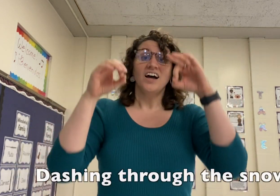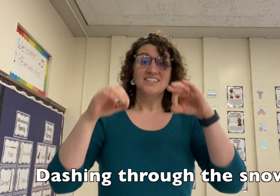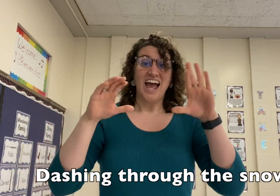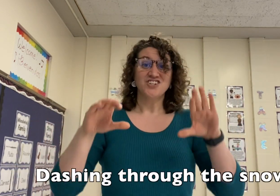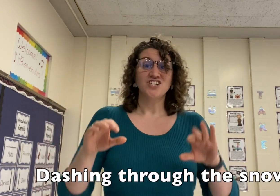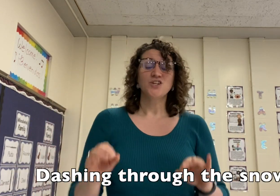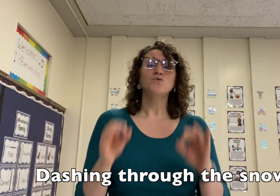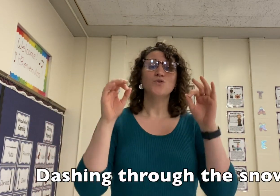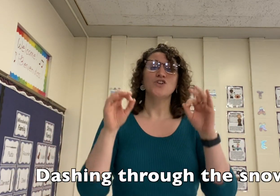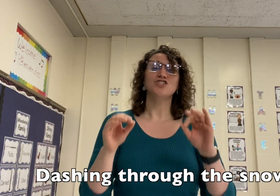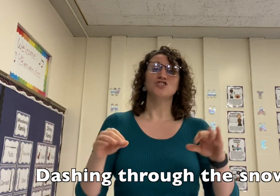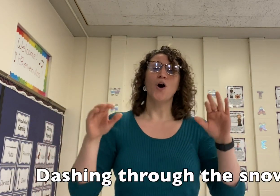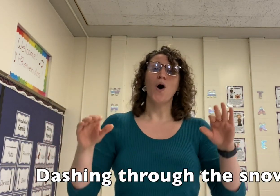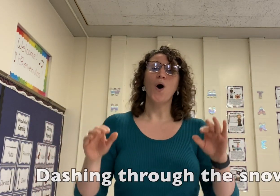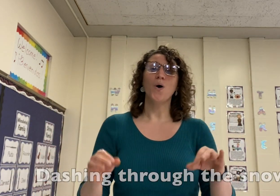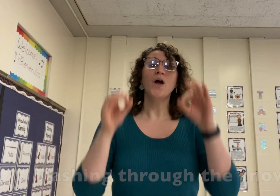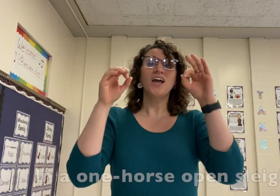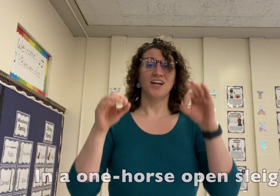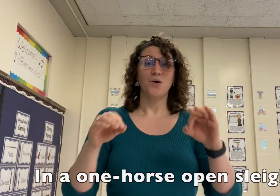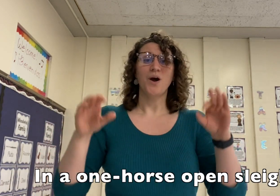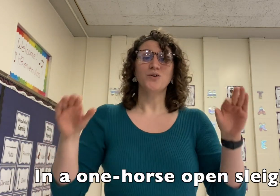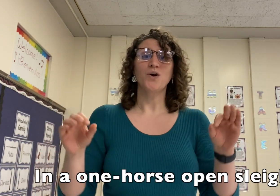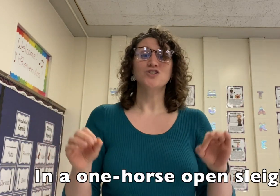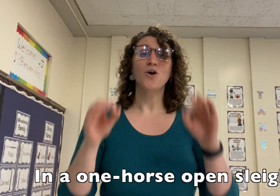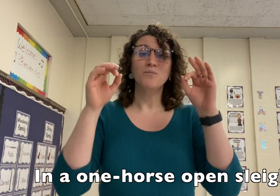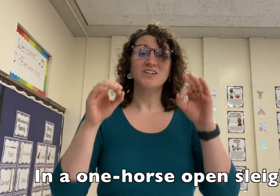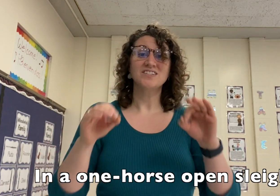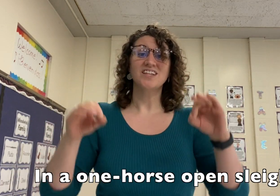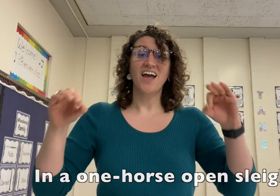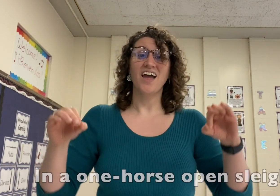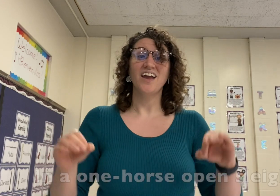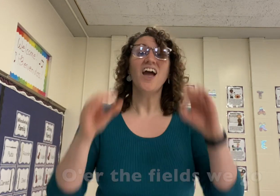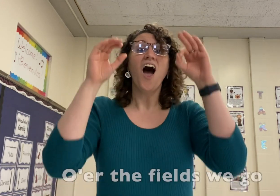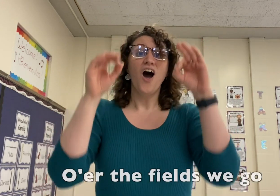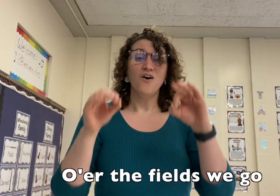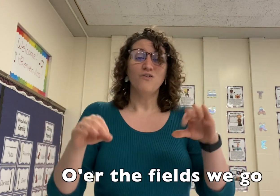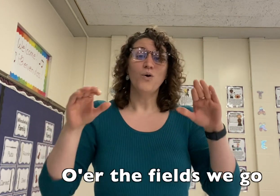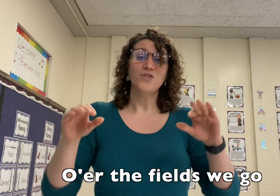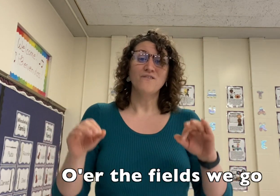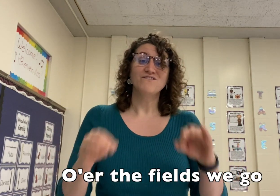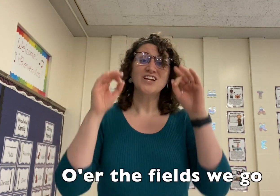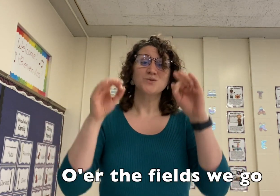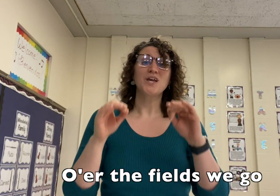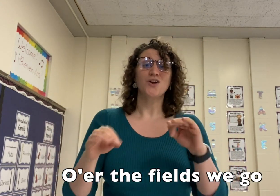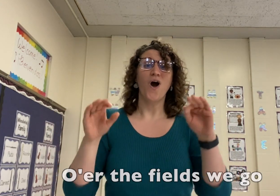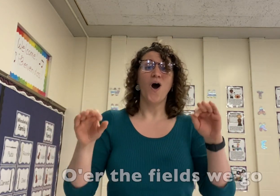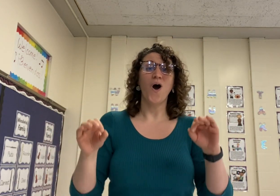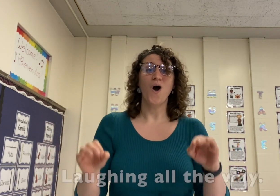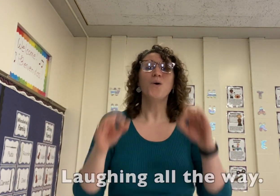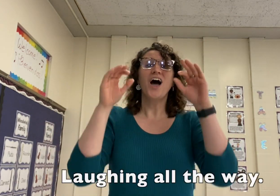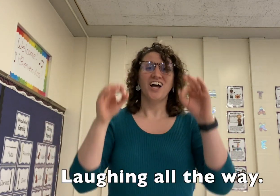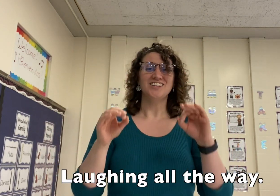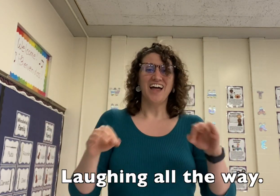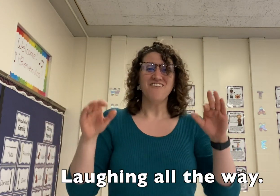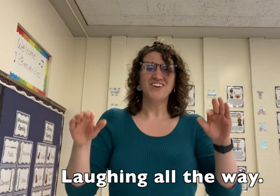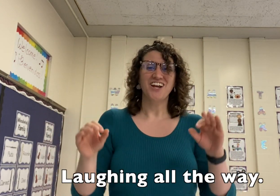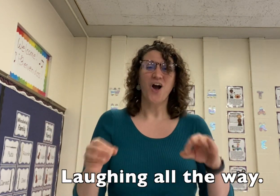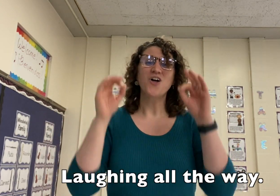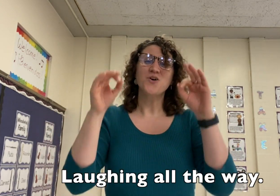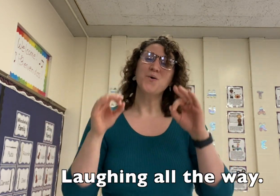Dashing through the snow, in a one-horse open sleigh. O'er the fields we go, laughing all the